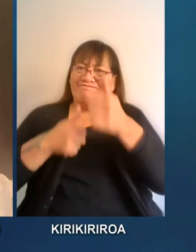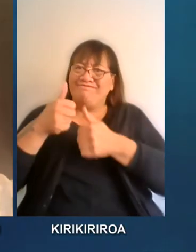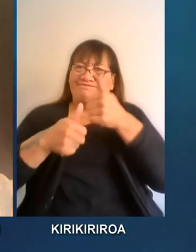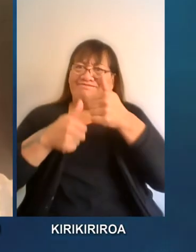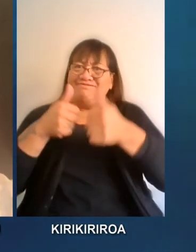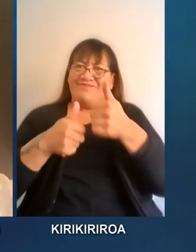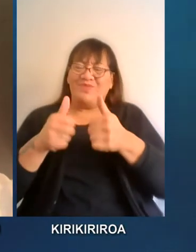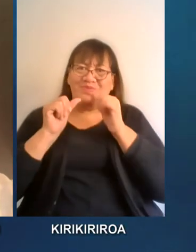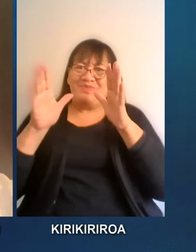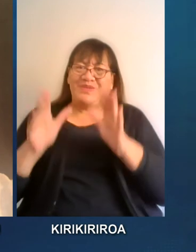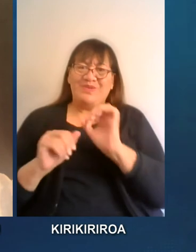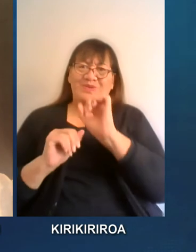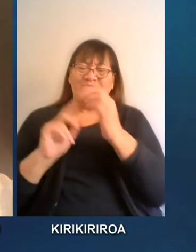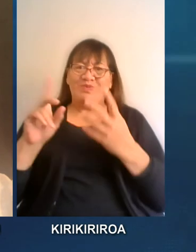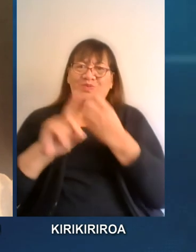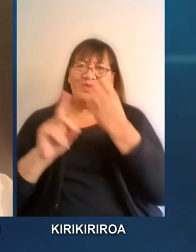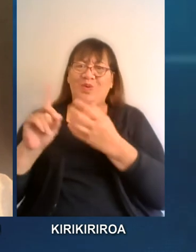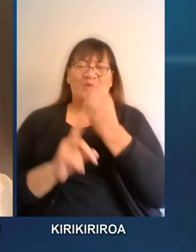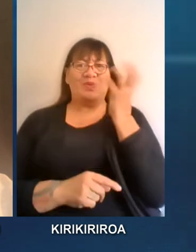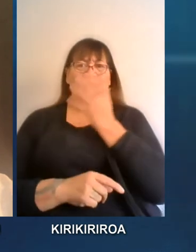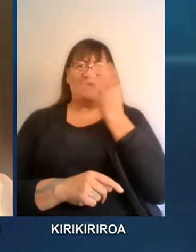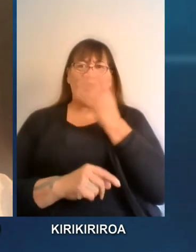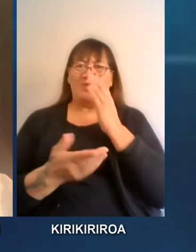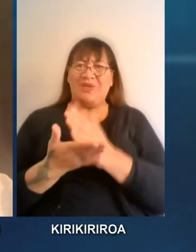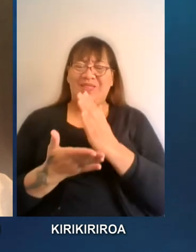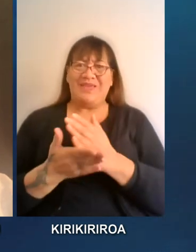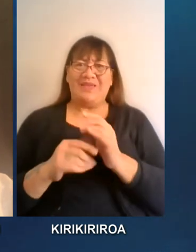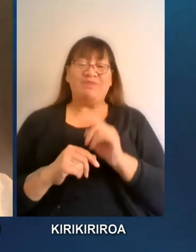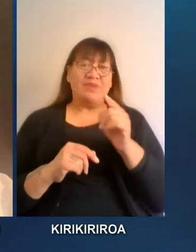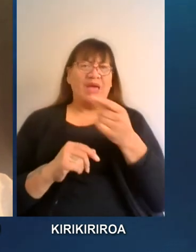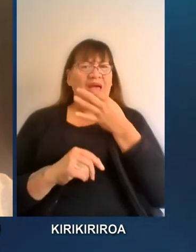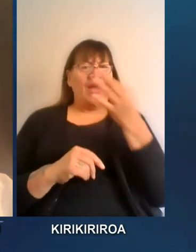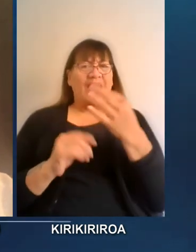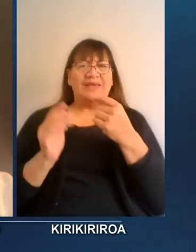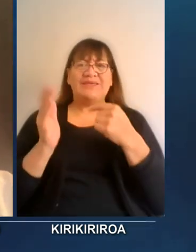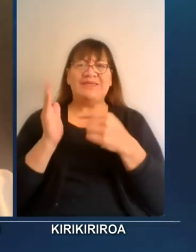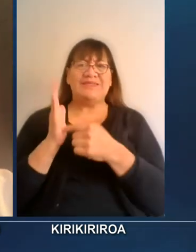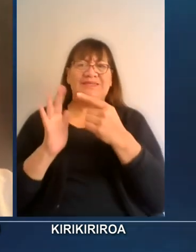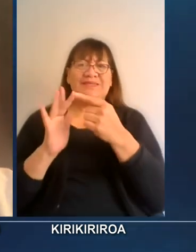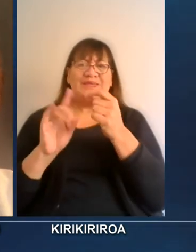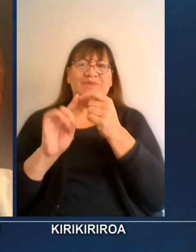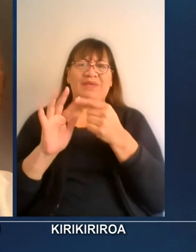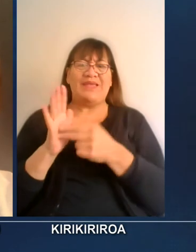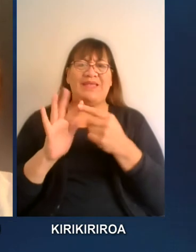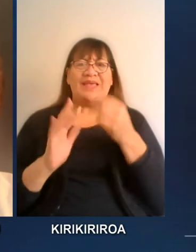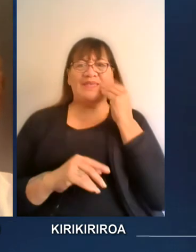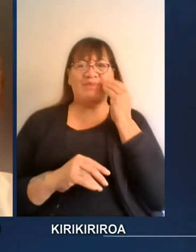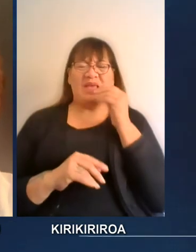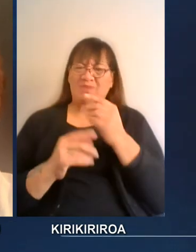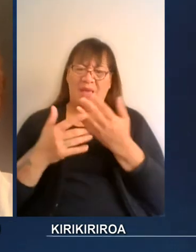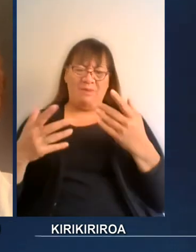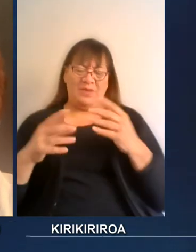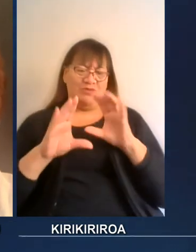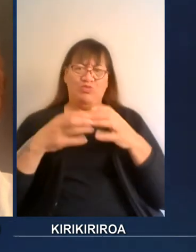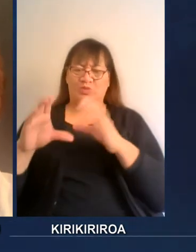able to achieve. That's remarkable actually. Tipine, how many marae and ropu have come together to make this website a reality?